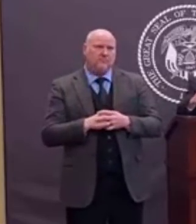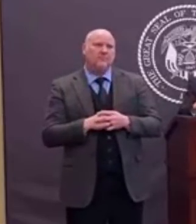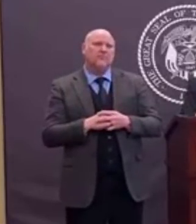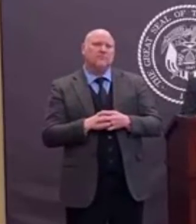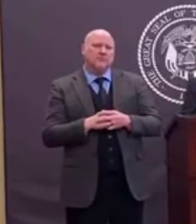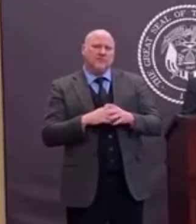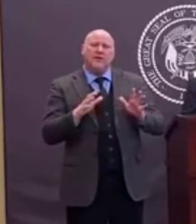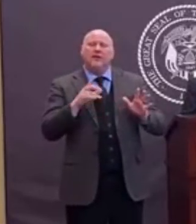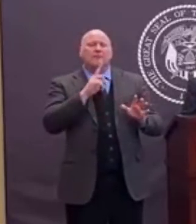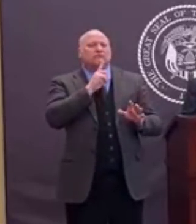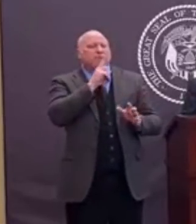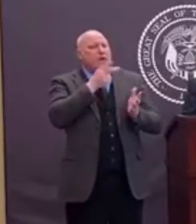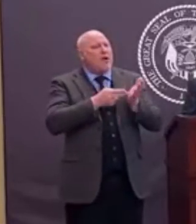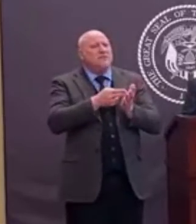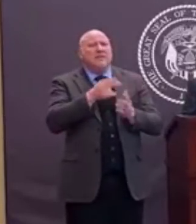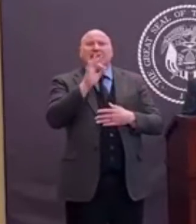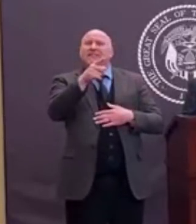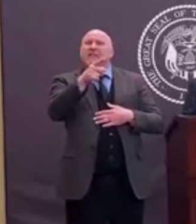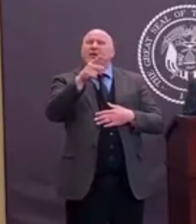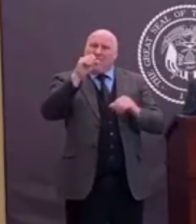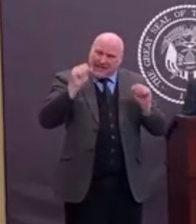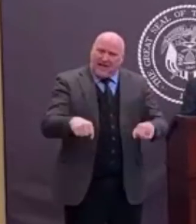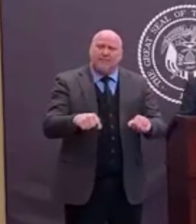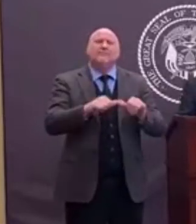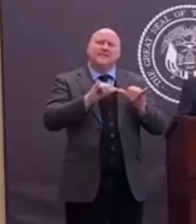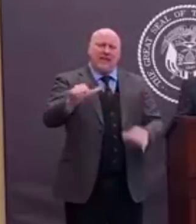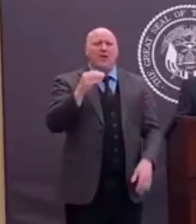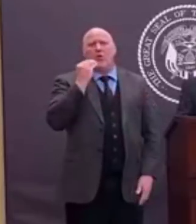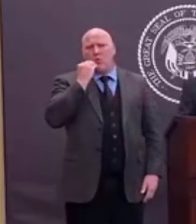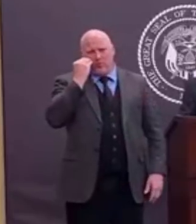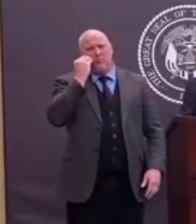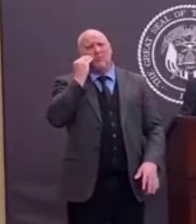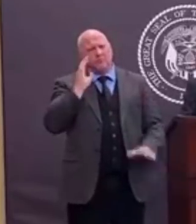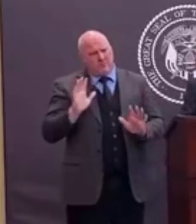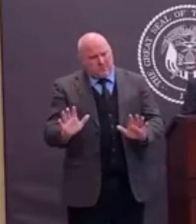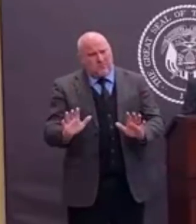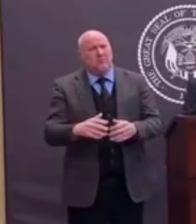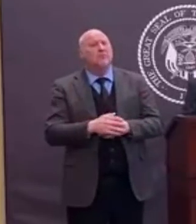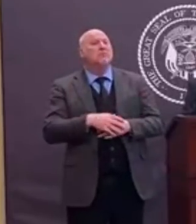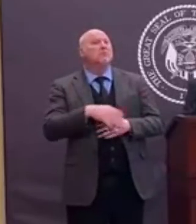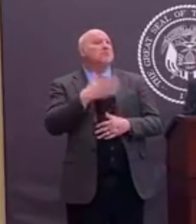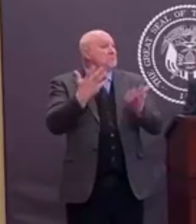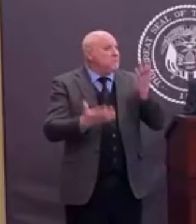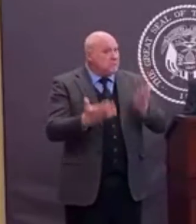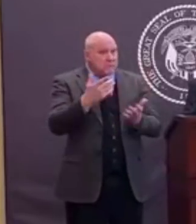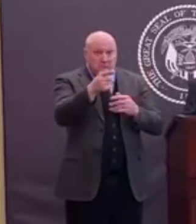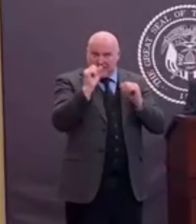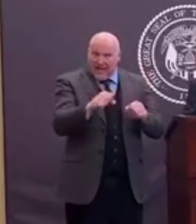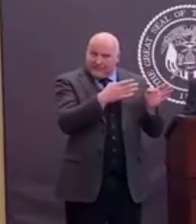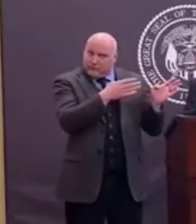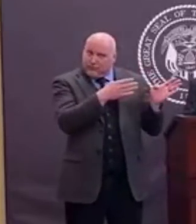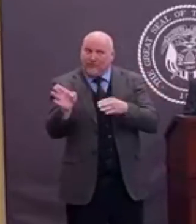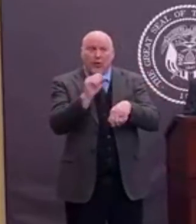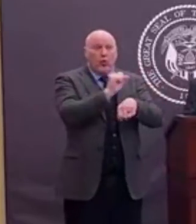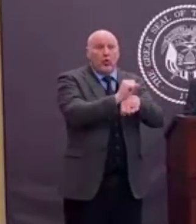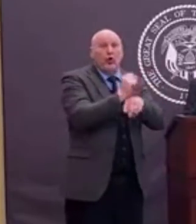I do outside, but what do I do to stay home? Work from home whenever possible. I'll talk more about this in a minute.